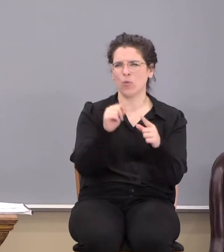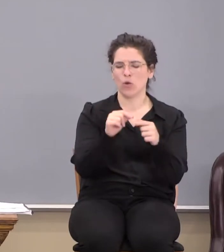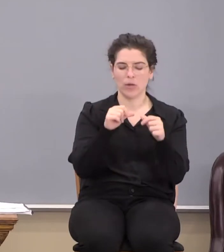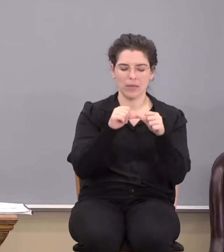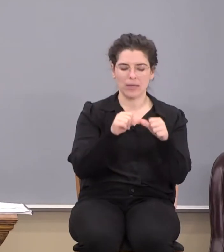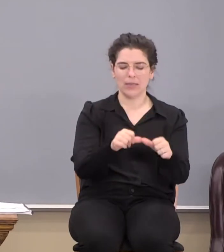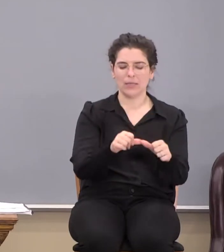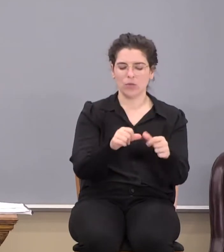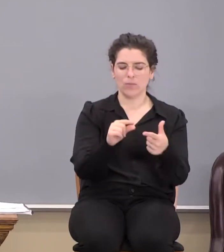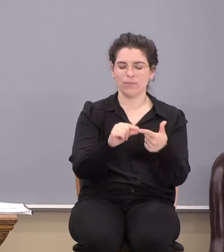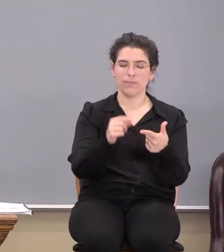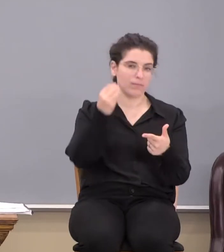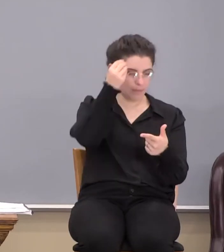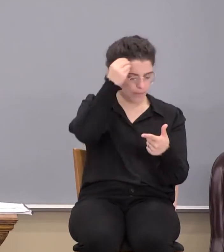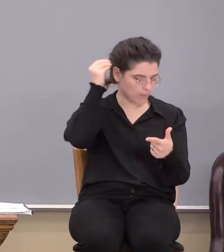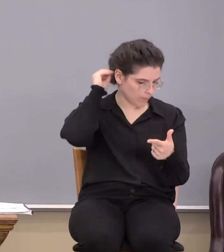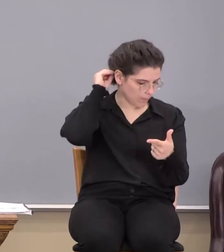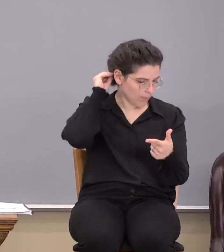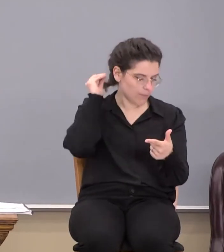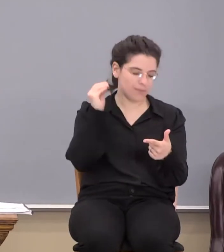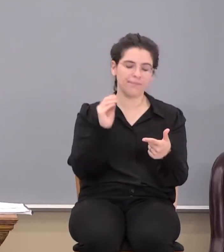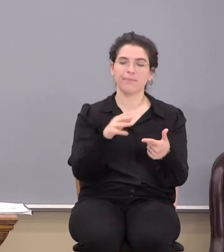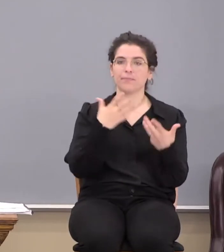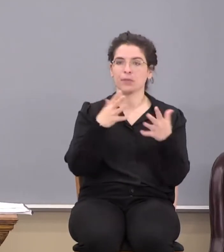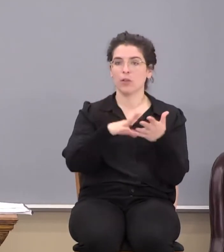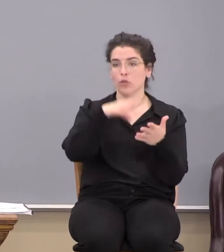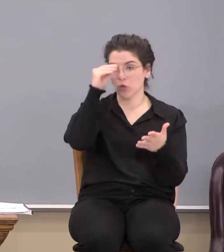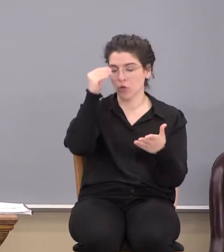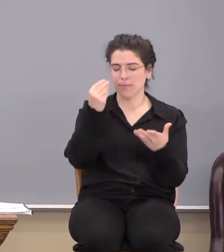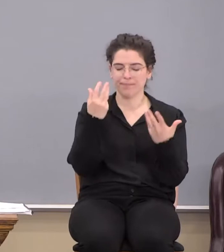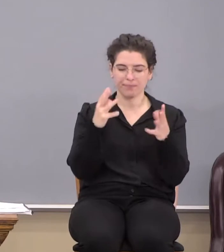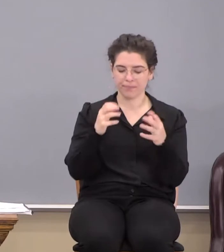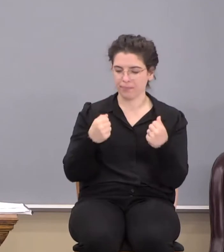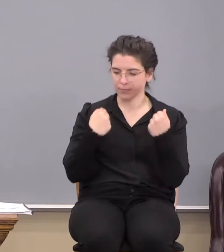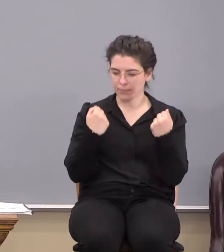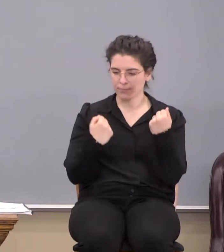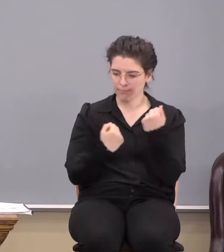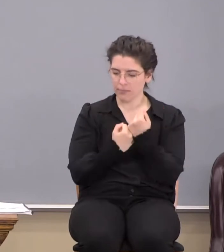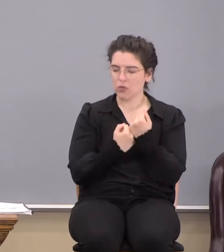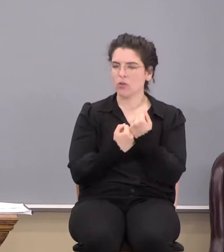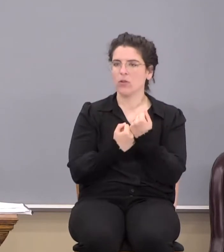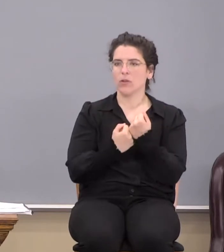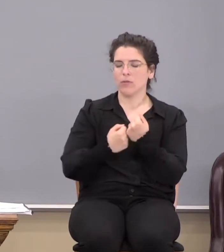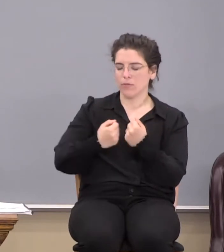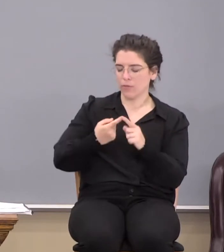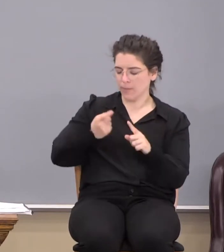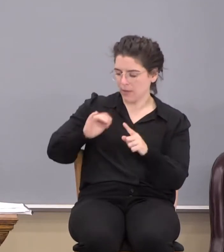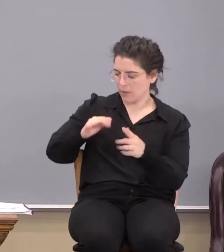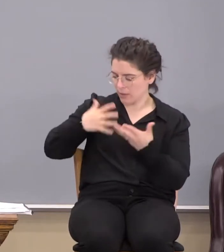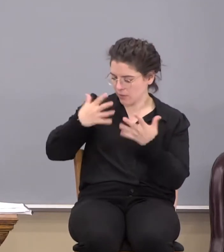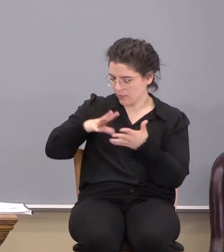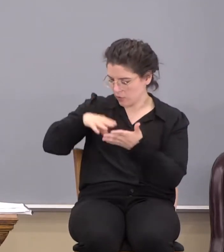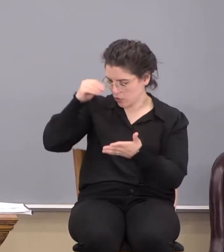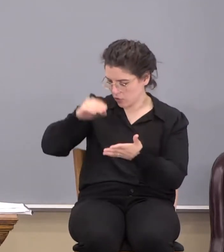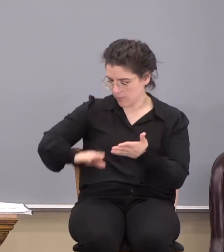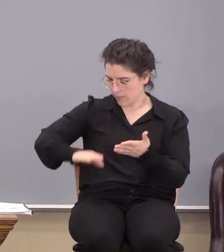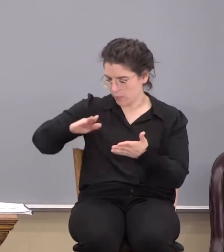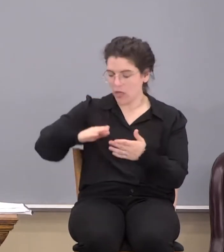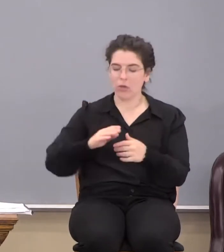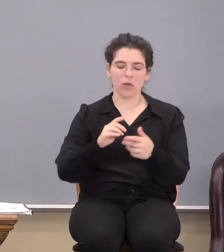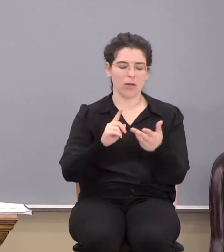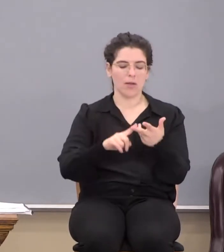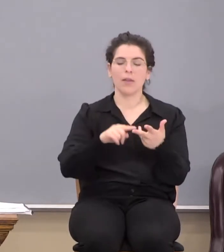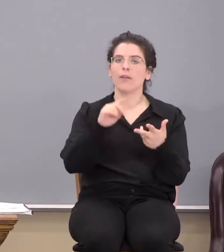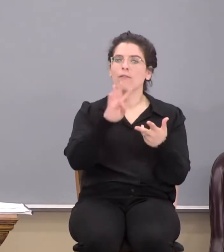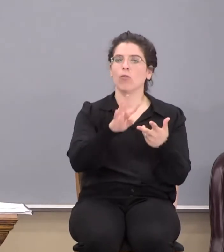But continue thou in the things which thou hast learned and has been assured of, knowing of whom thou hast learned them. And then look at chapter 4